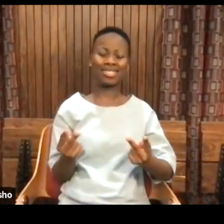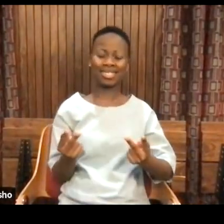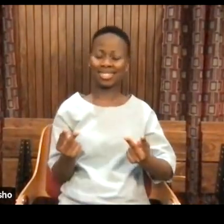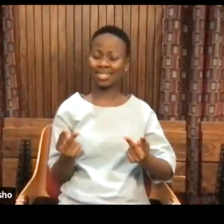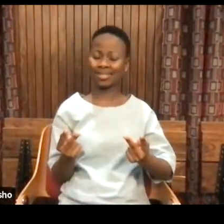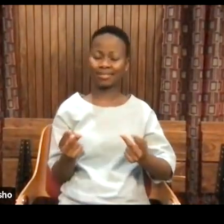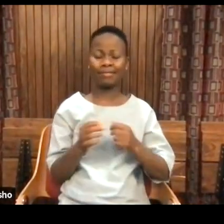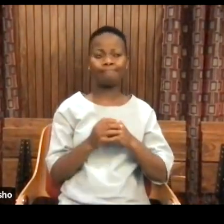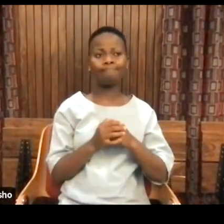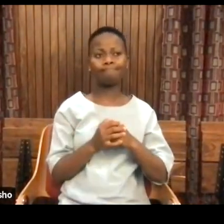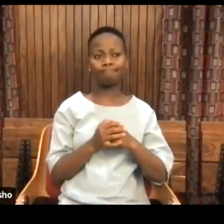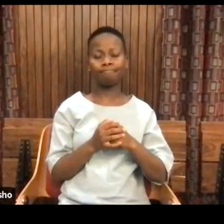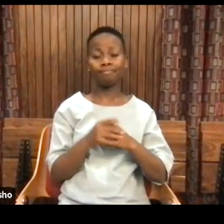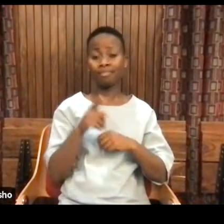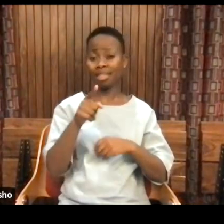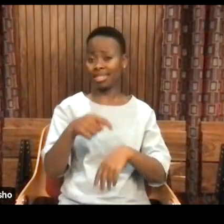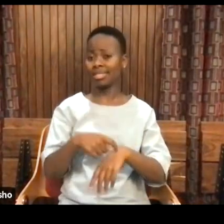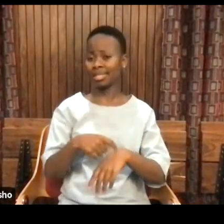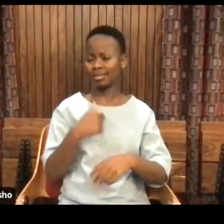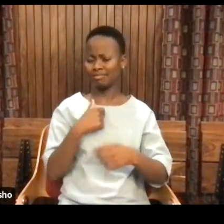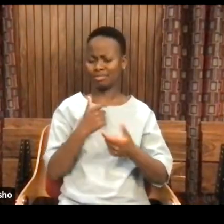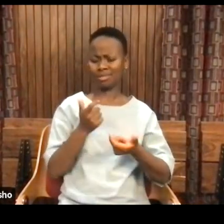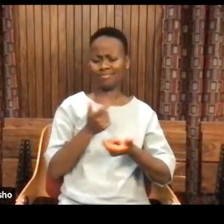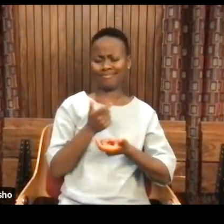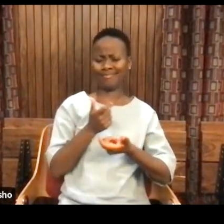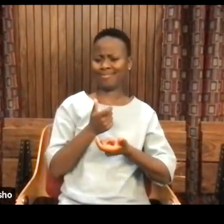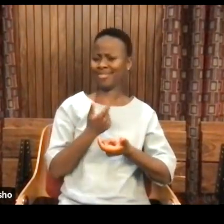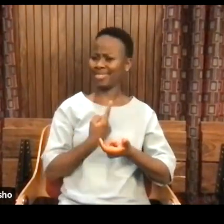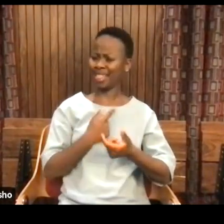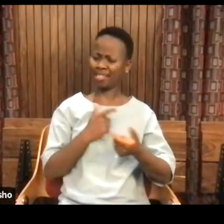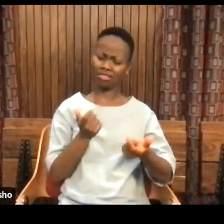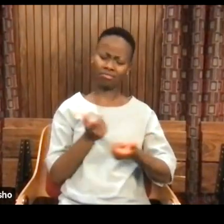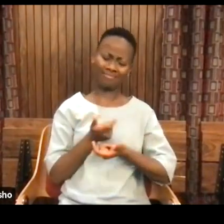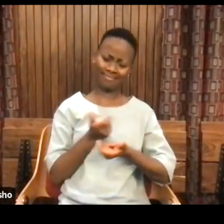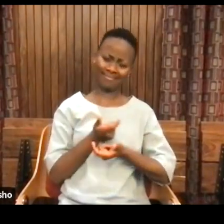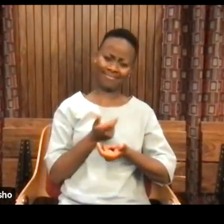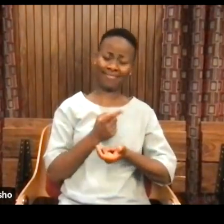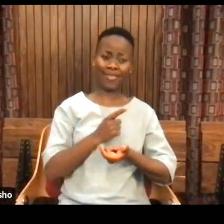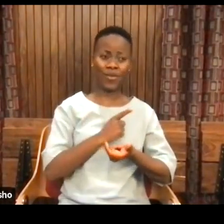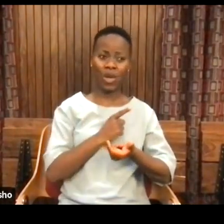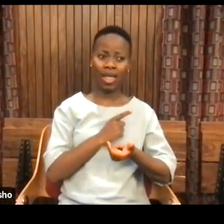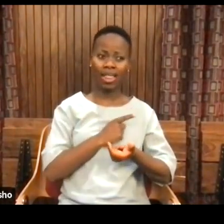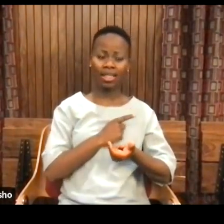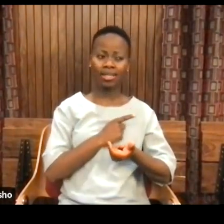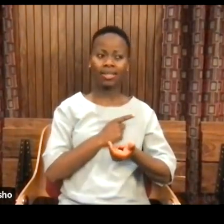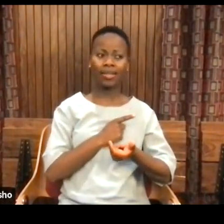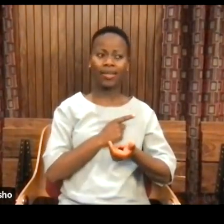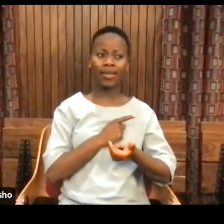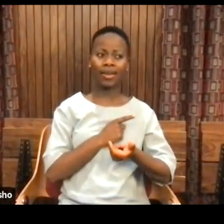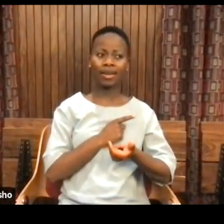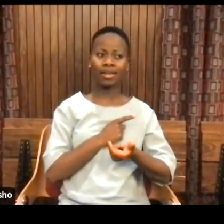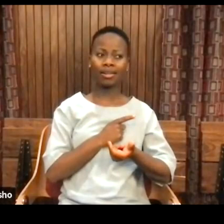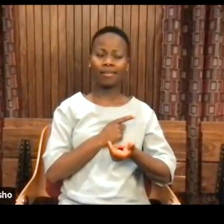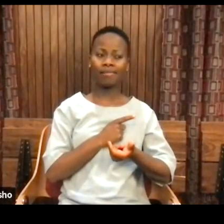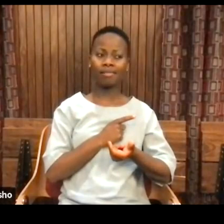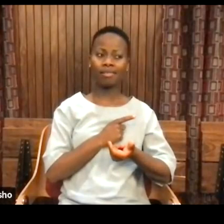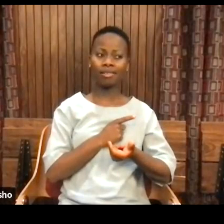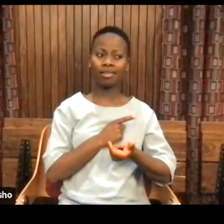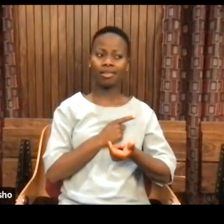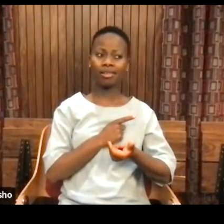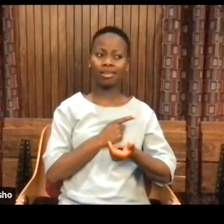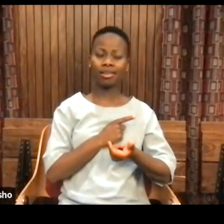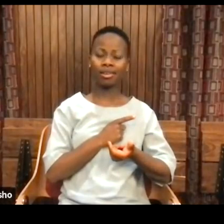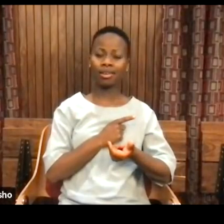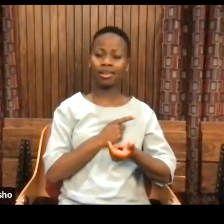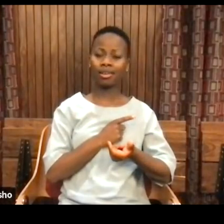And it was at that moment I was laughing at myself, because I found myself actually, in